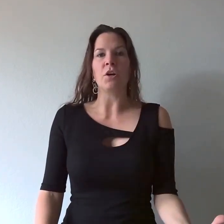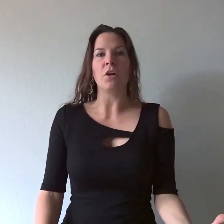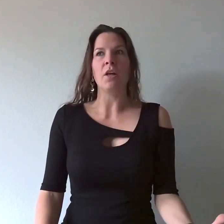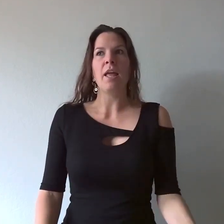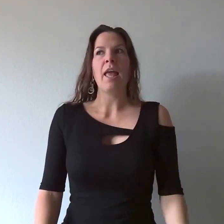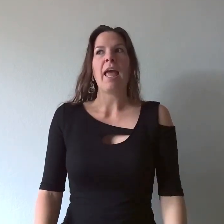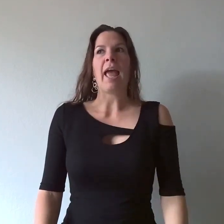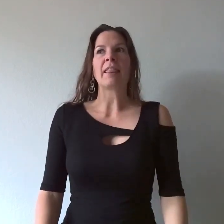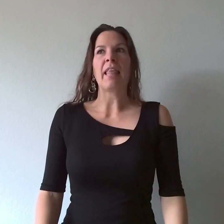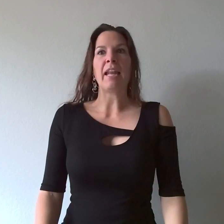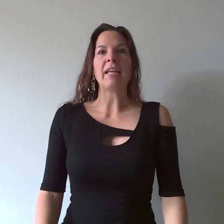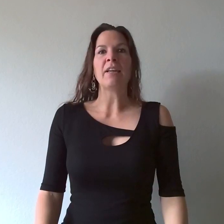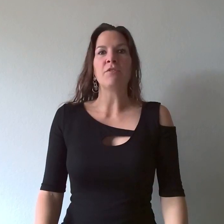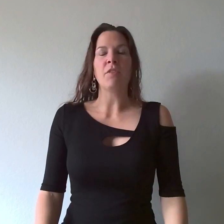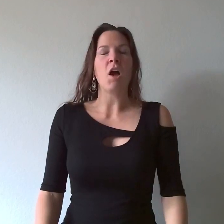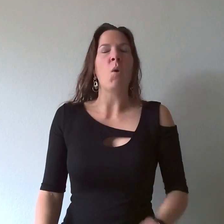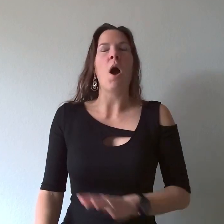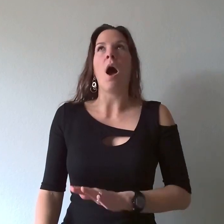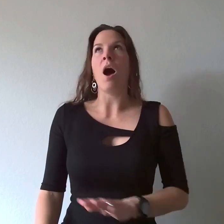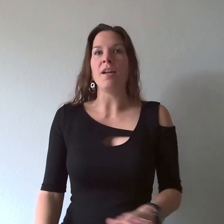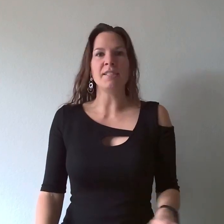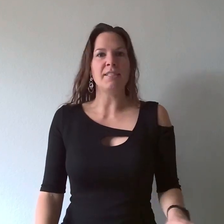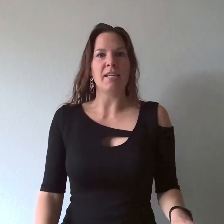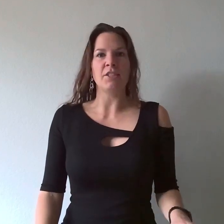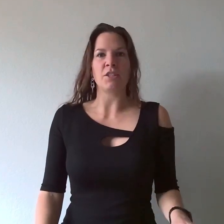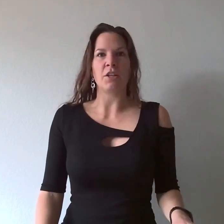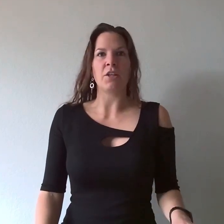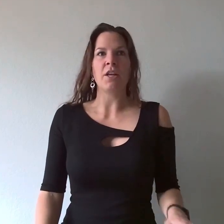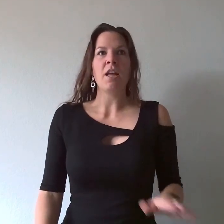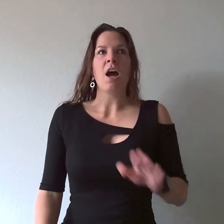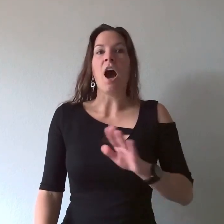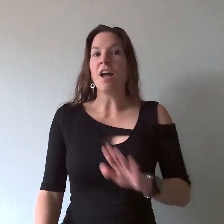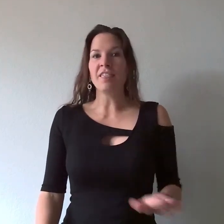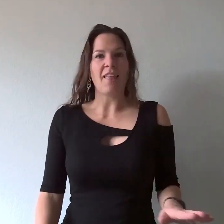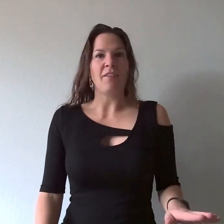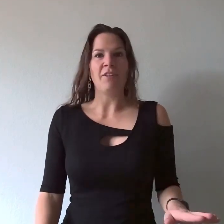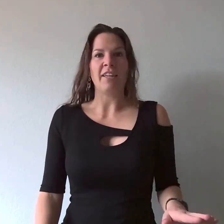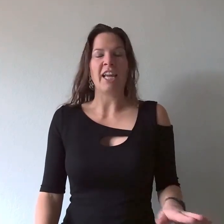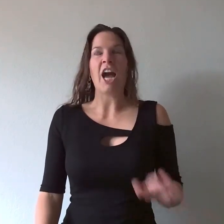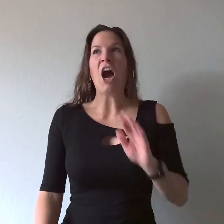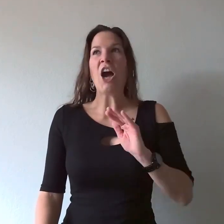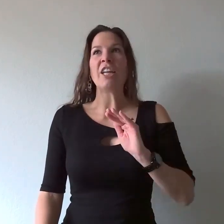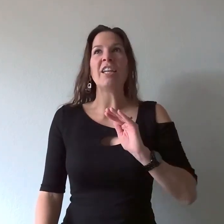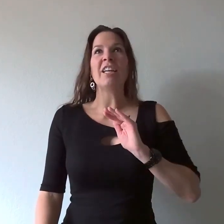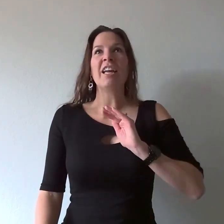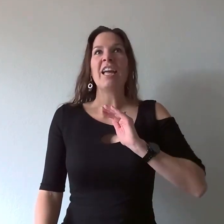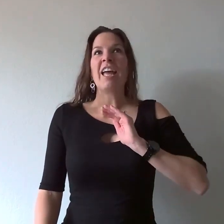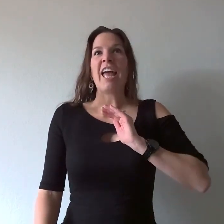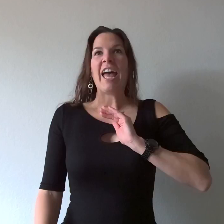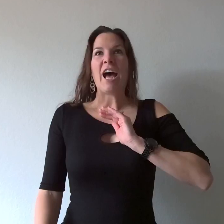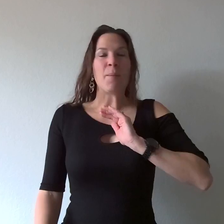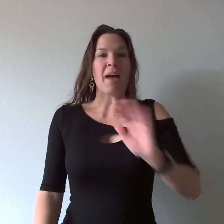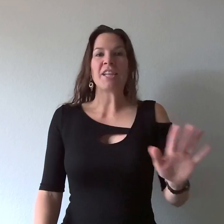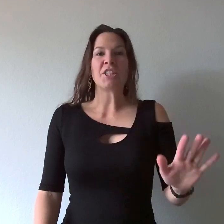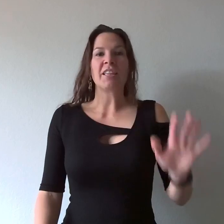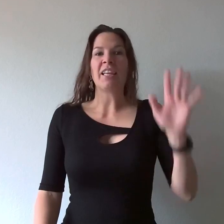and letting it flow uncensored unloving unabashedly